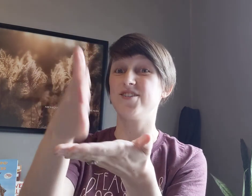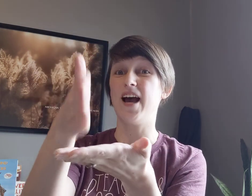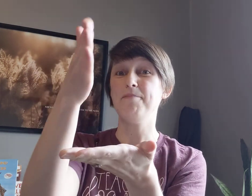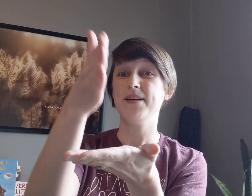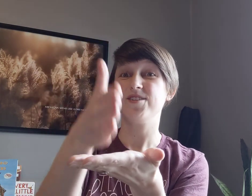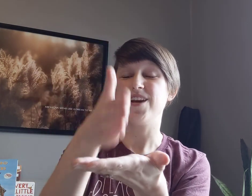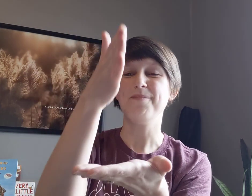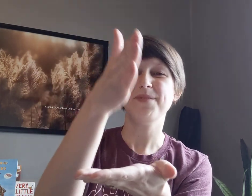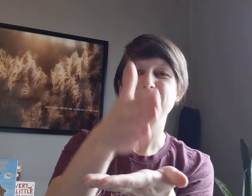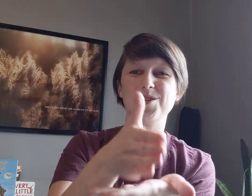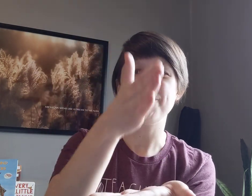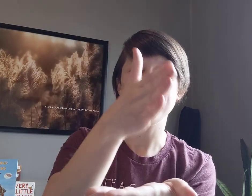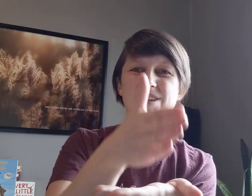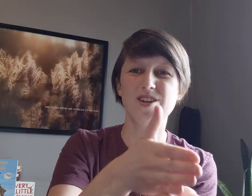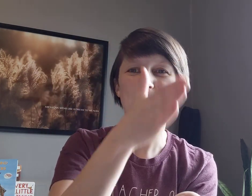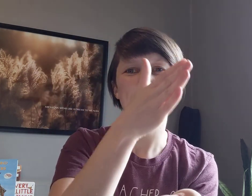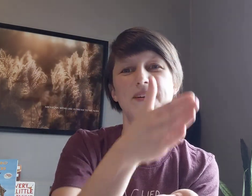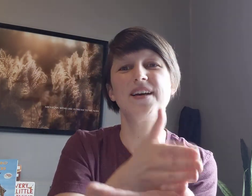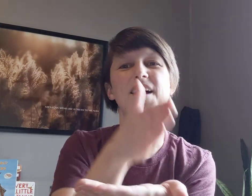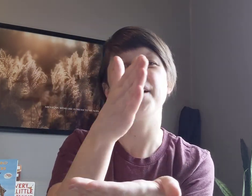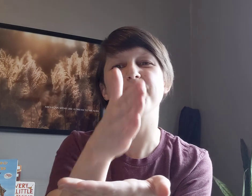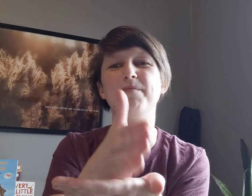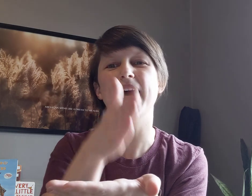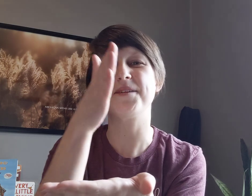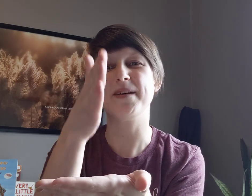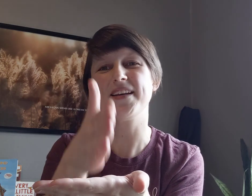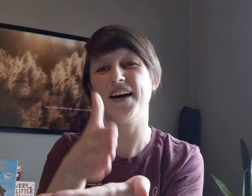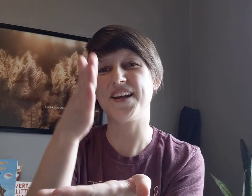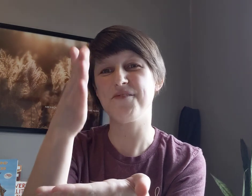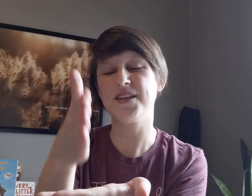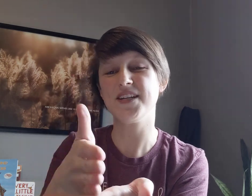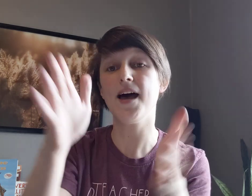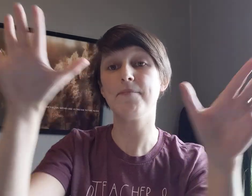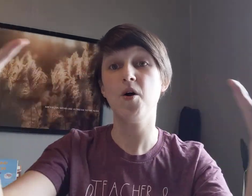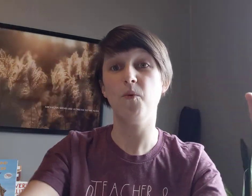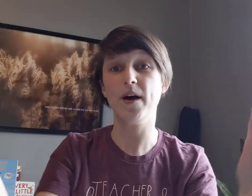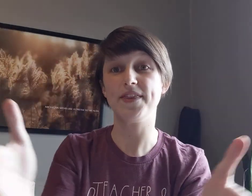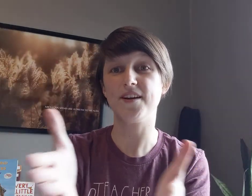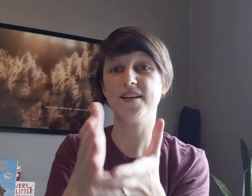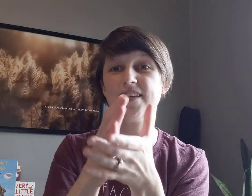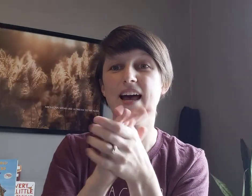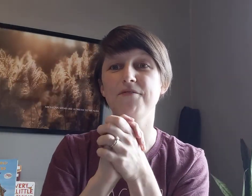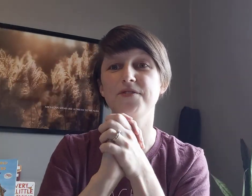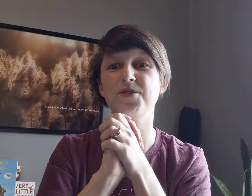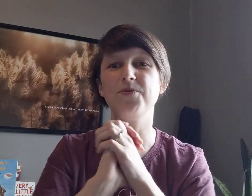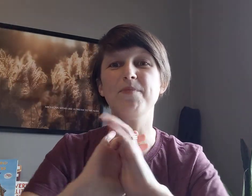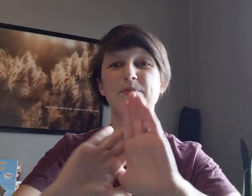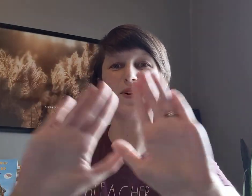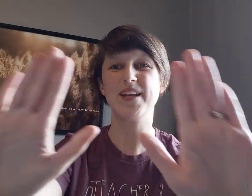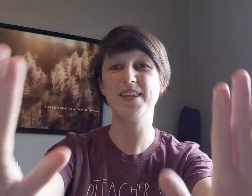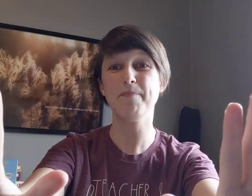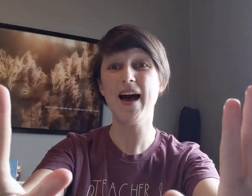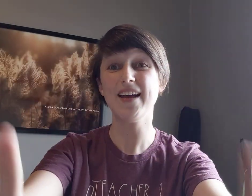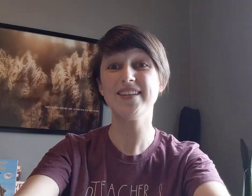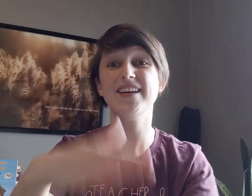Chop, chop, chippity chop. Cut off the bottom and cut off the top. What there is left, we put in the pot.